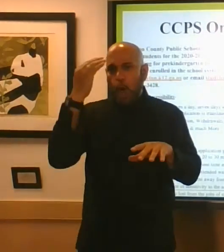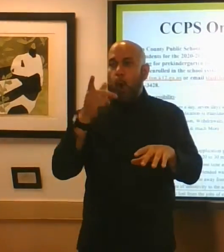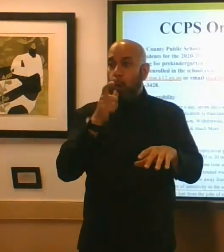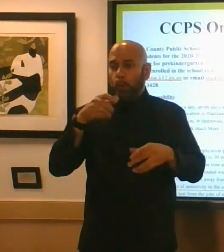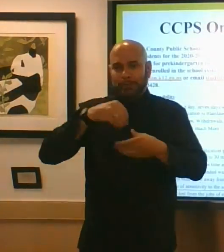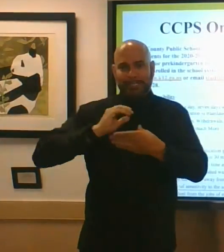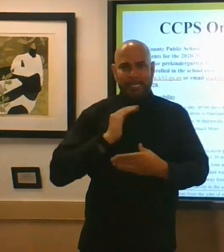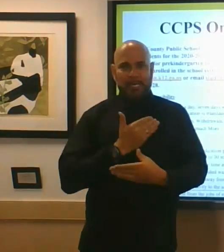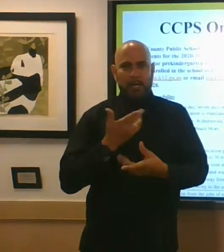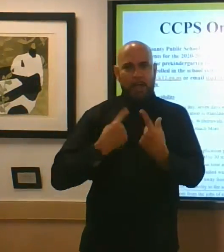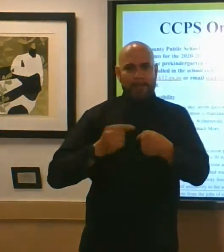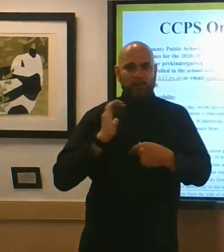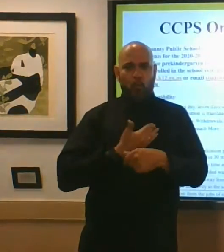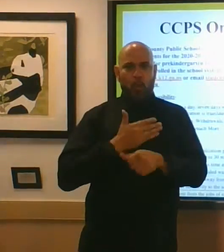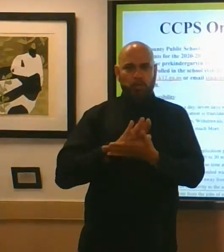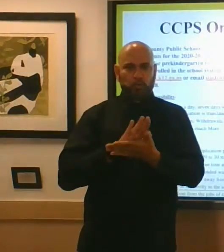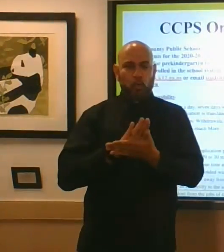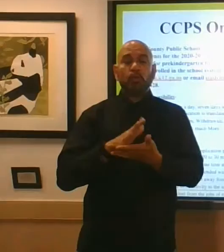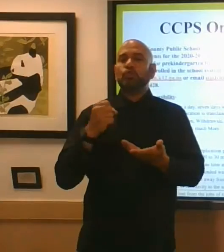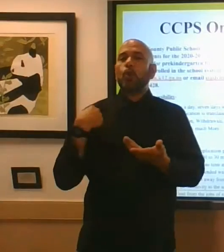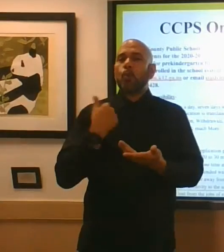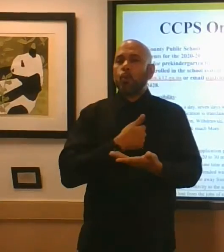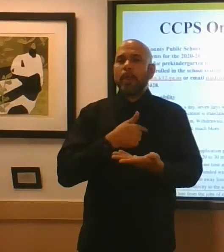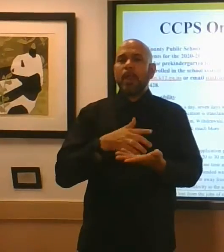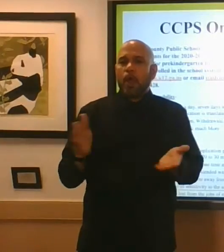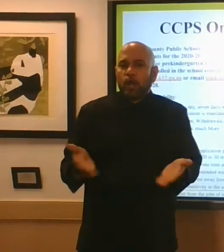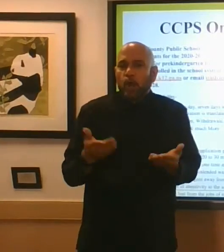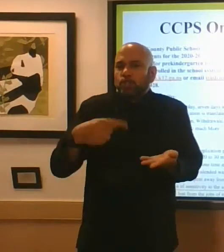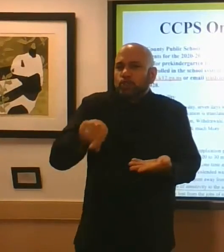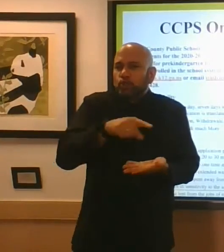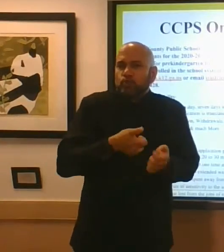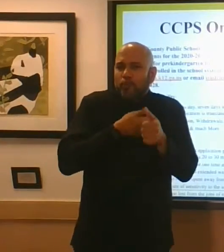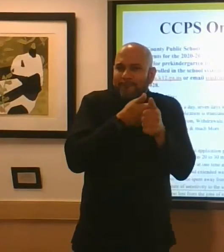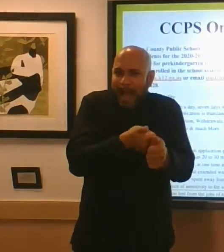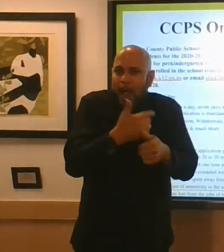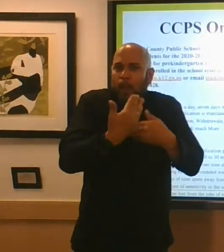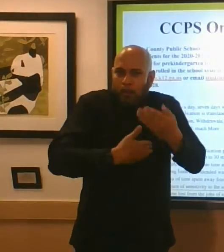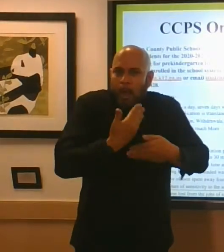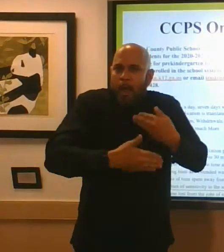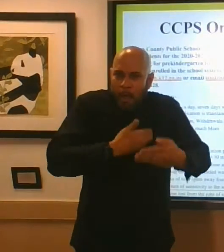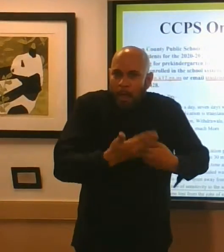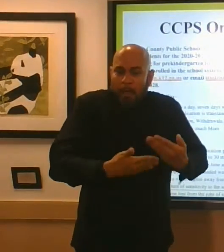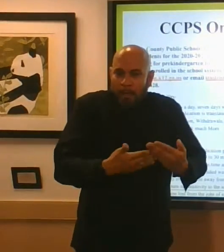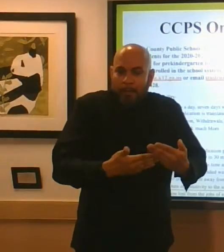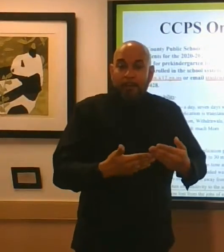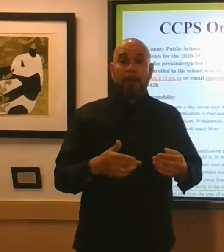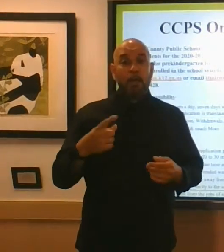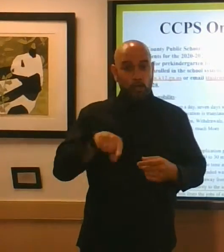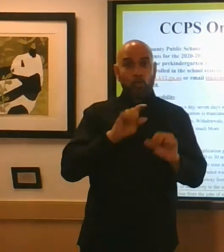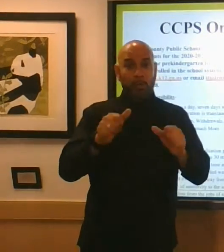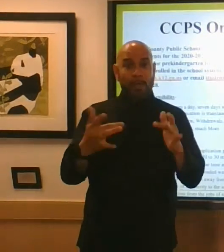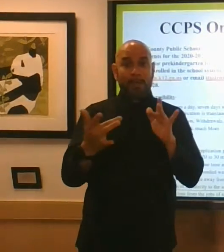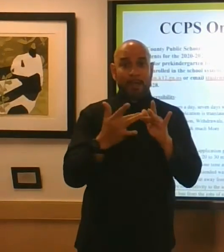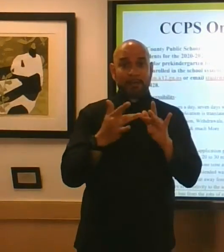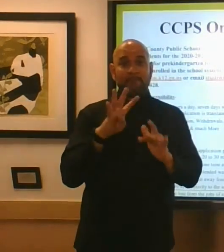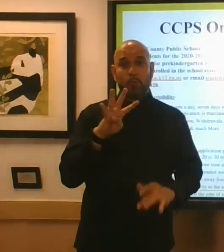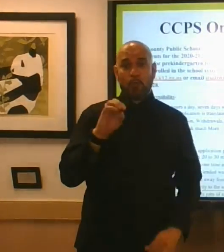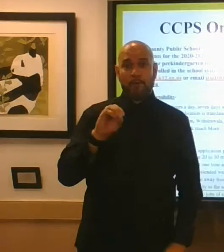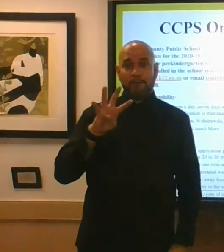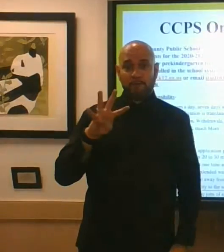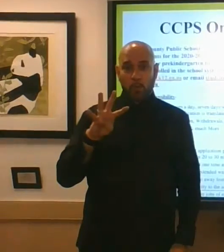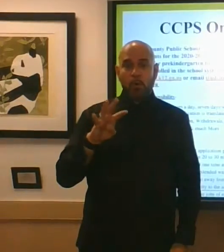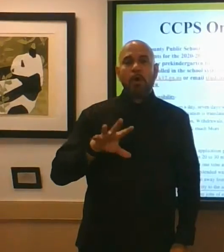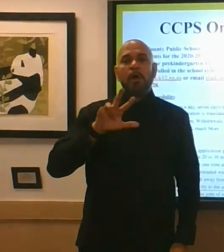clayton county public schools and so we're encouraging you to follow the process you may contact 404